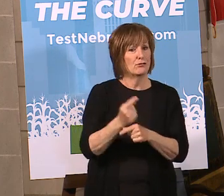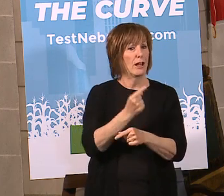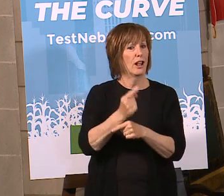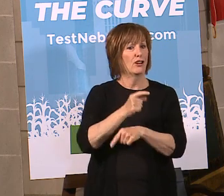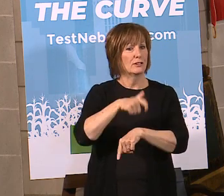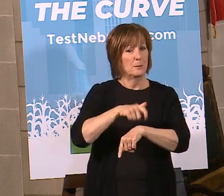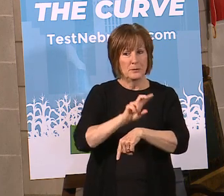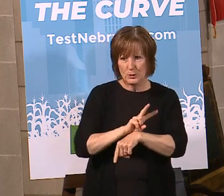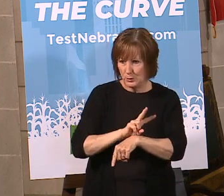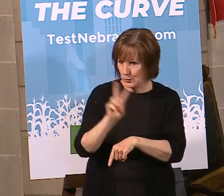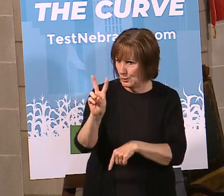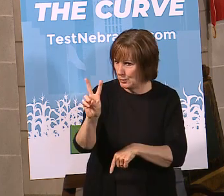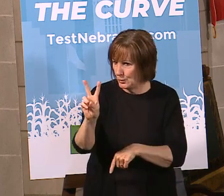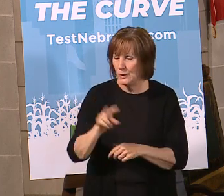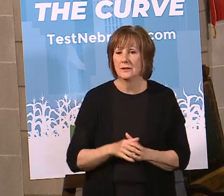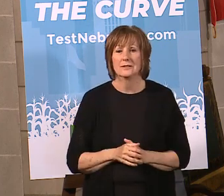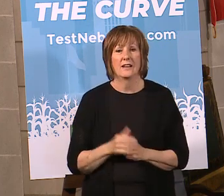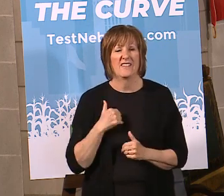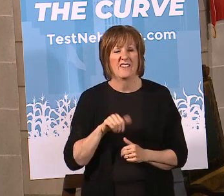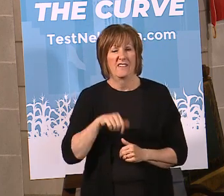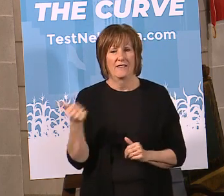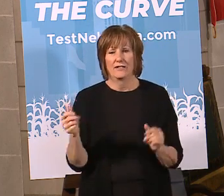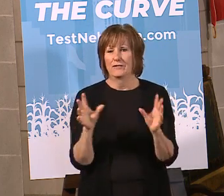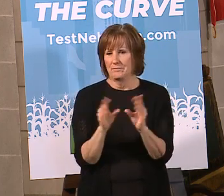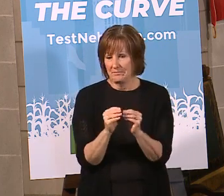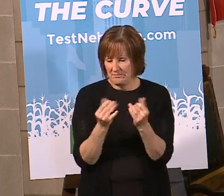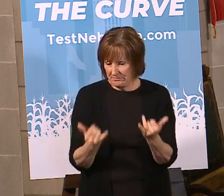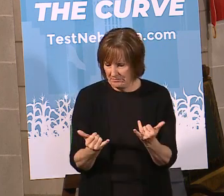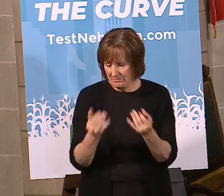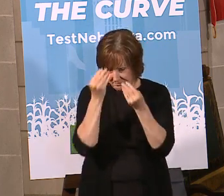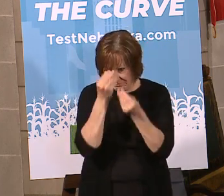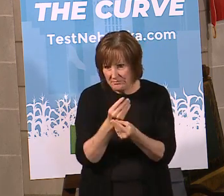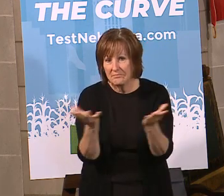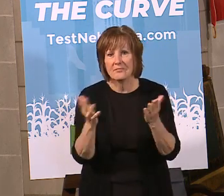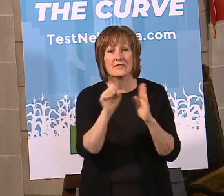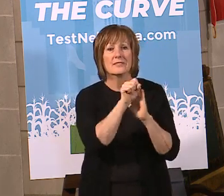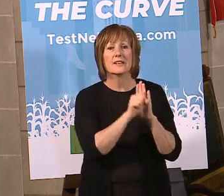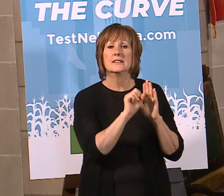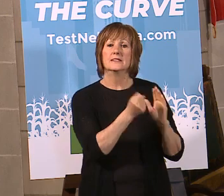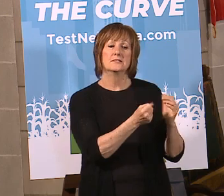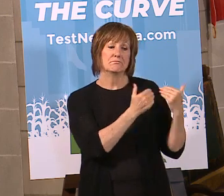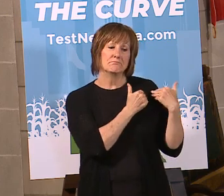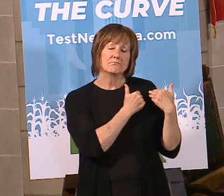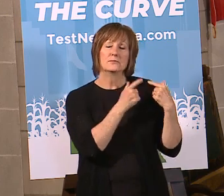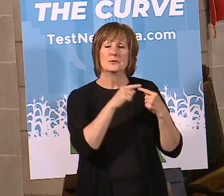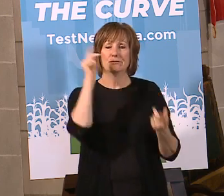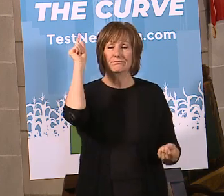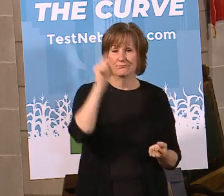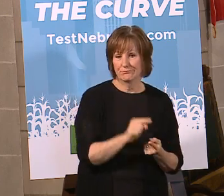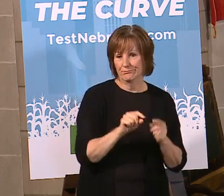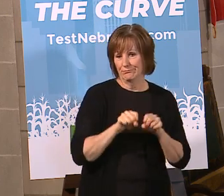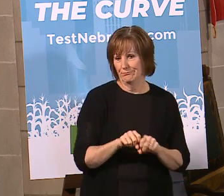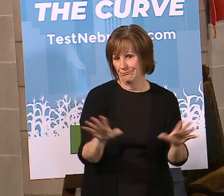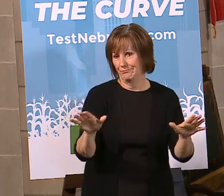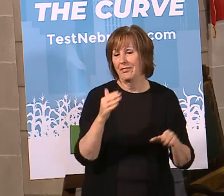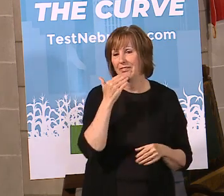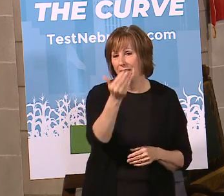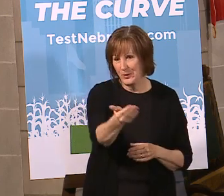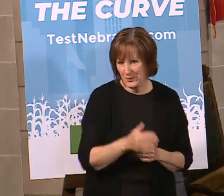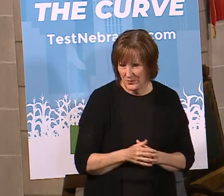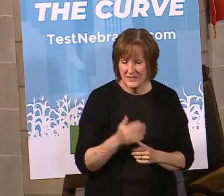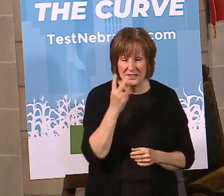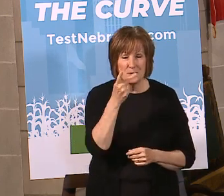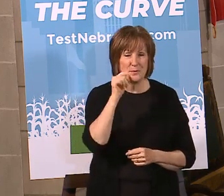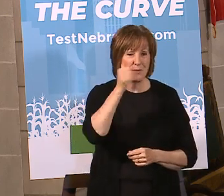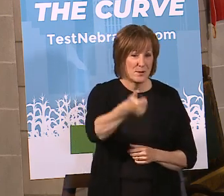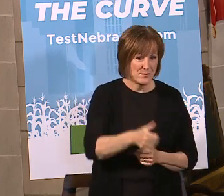regular time, 2 p.m. Central Time, to have another briefing with regard to the state's response to slowing the spread of the virus here in Nebraska. Thank you very much,